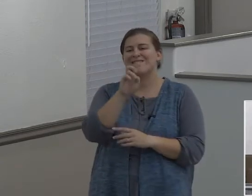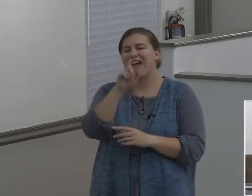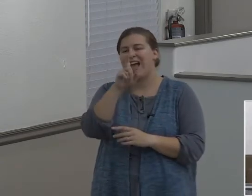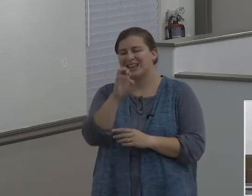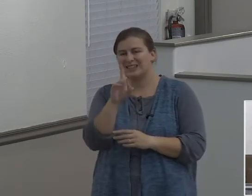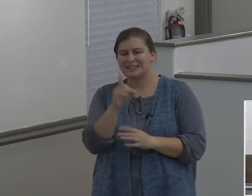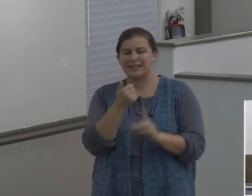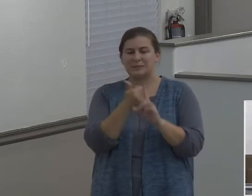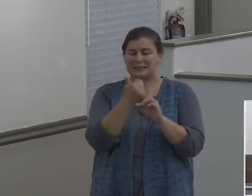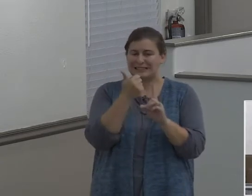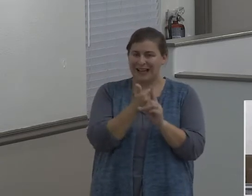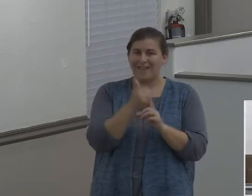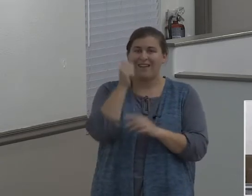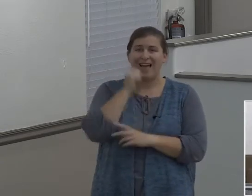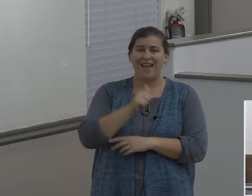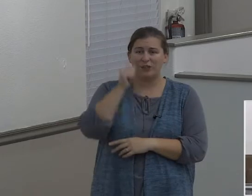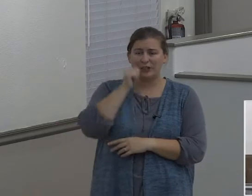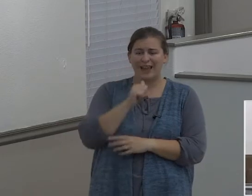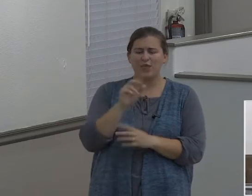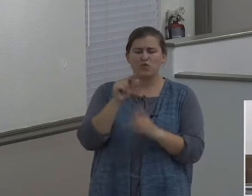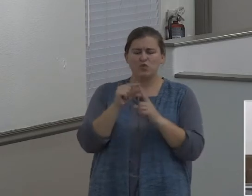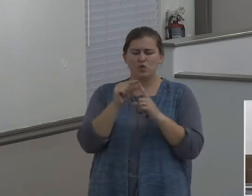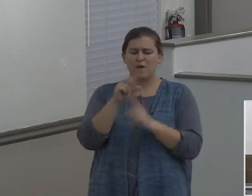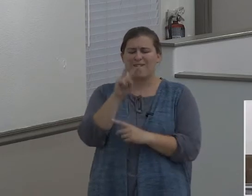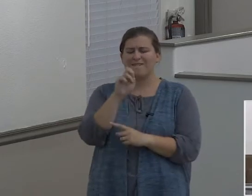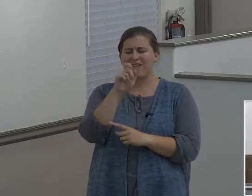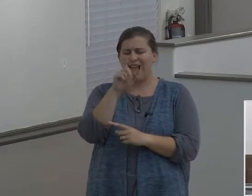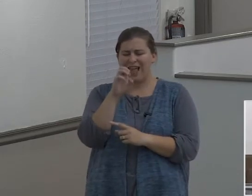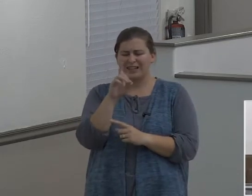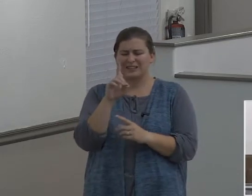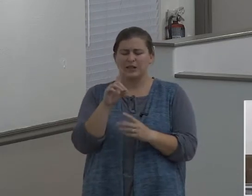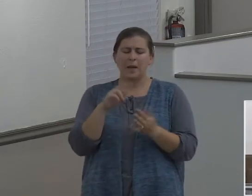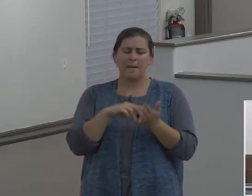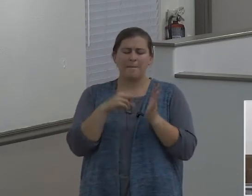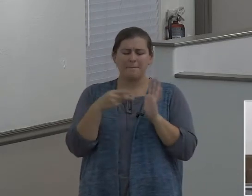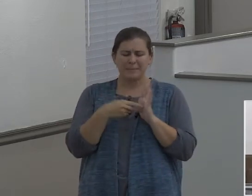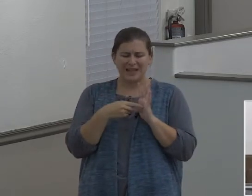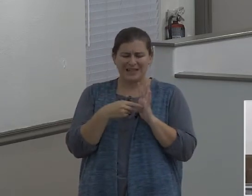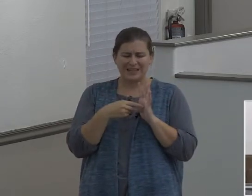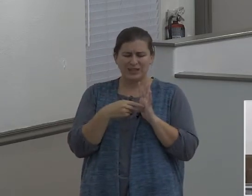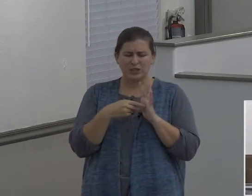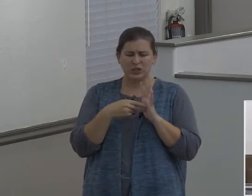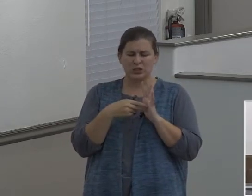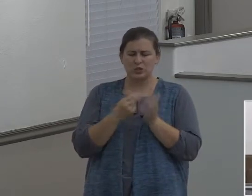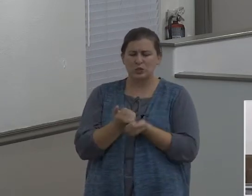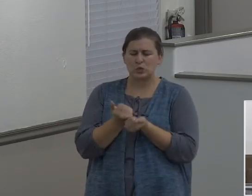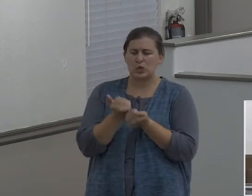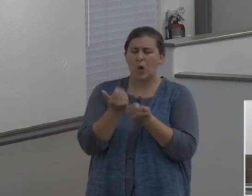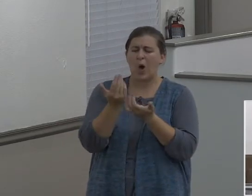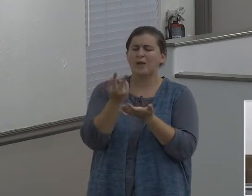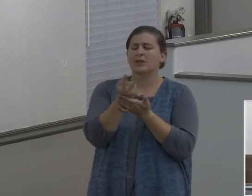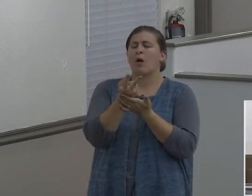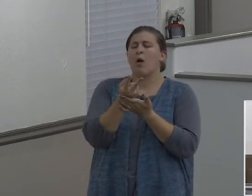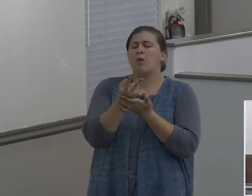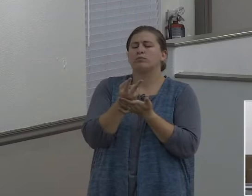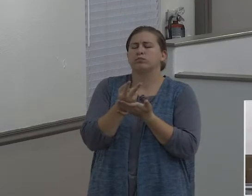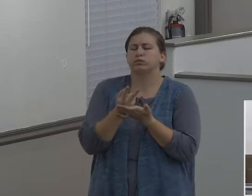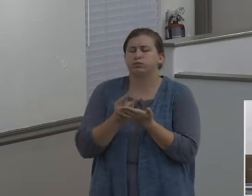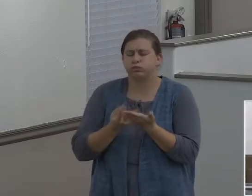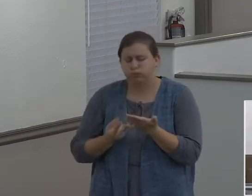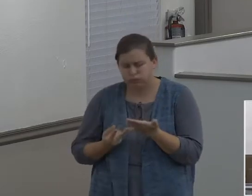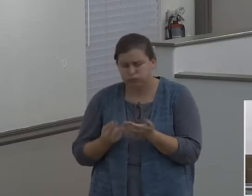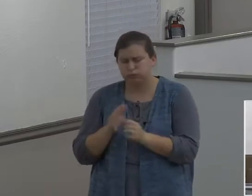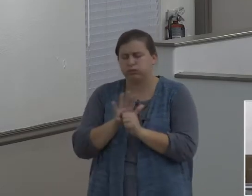The word vexed means to labor down, that is, to wear with toil, to oppress. You know,